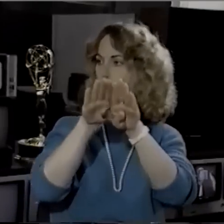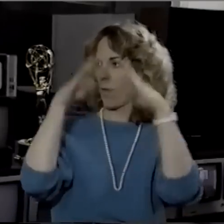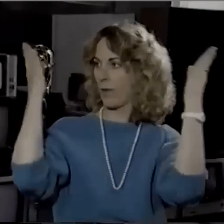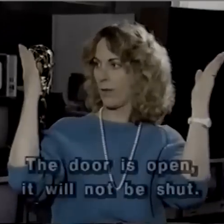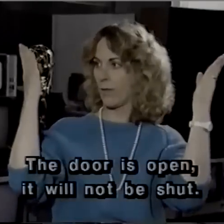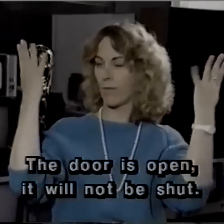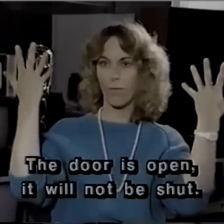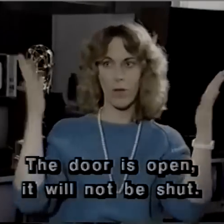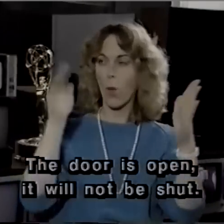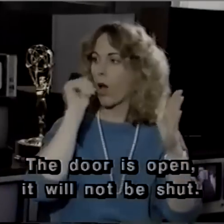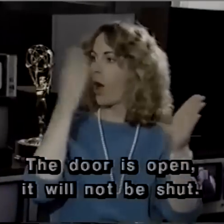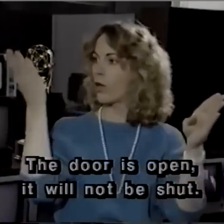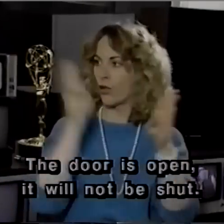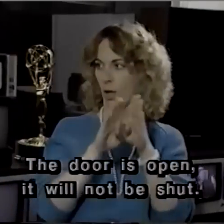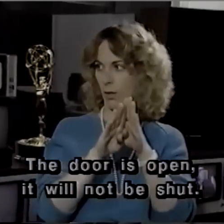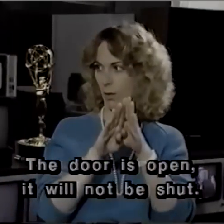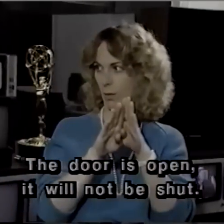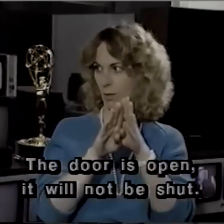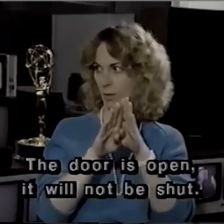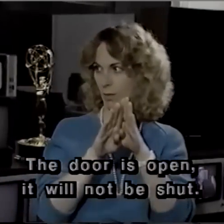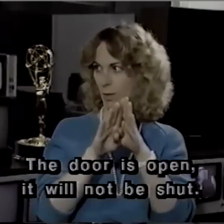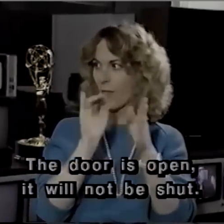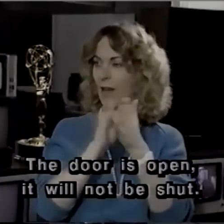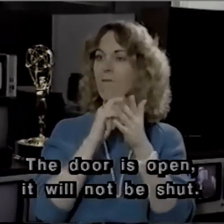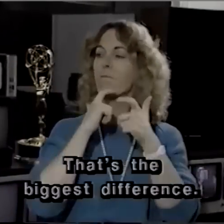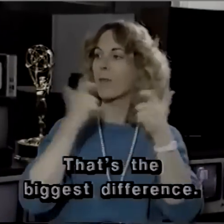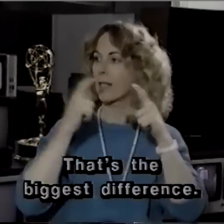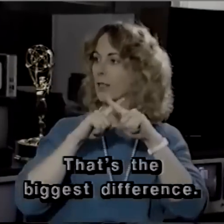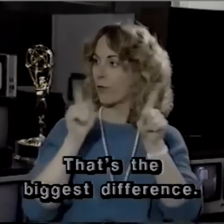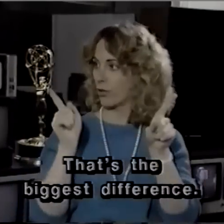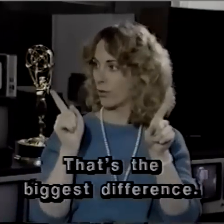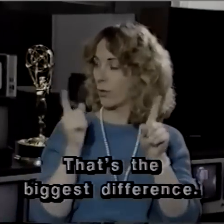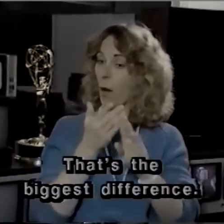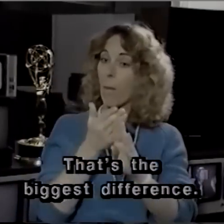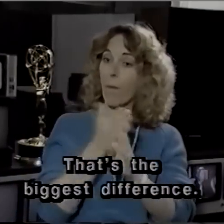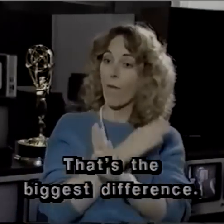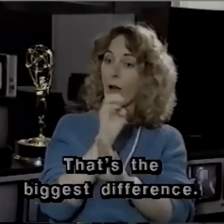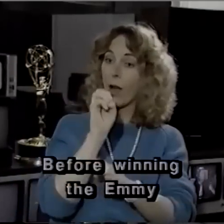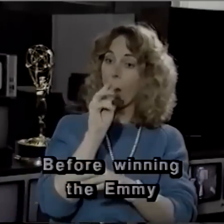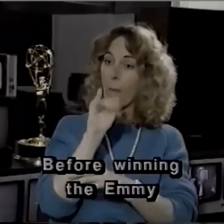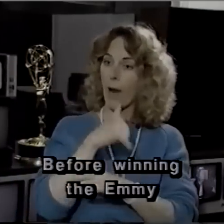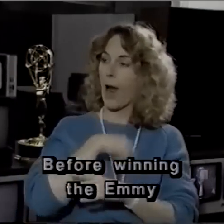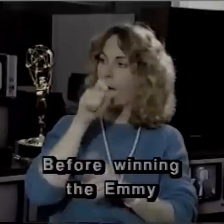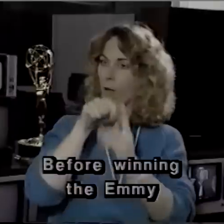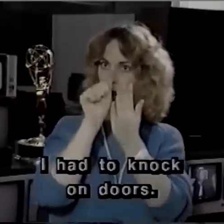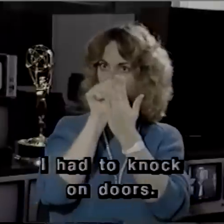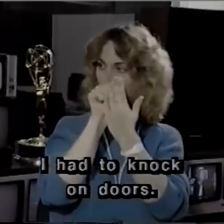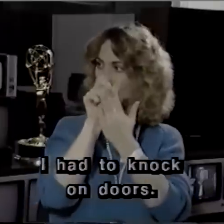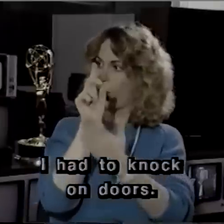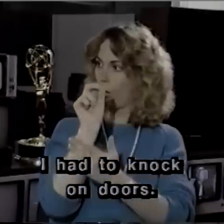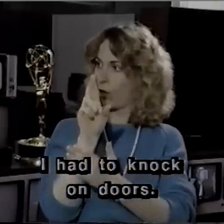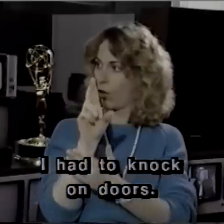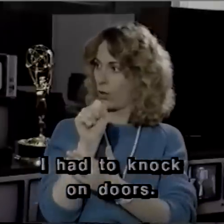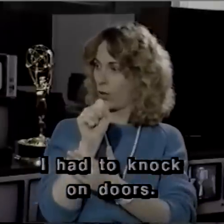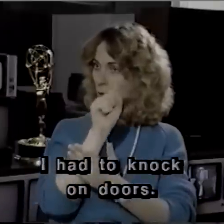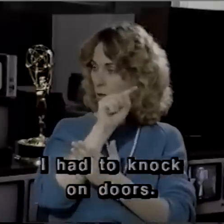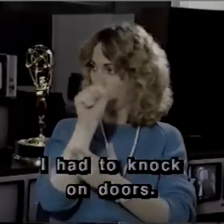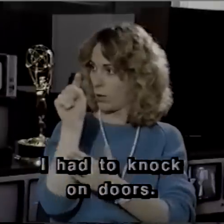The door is open. It will not shut. That's the biggest difference. Before winning the Emmy, I had to knock on doors. Sometimes